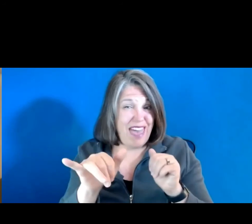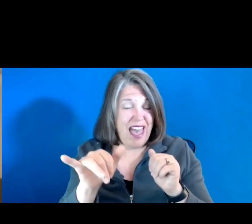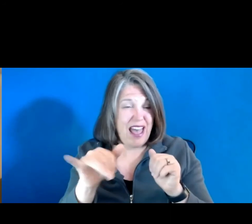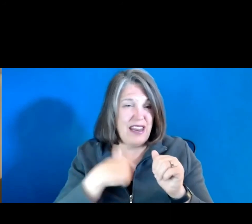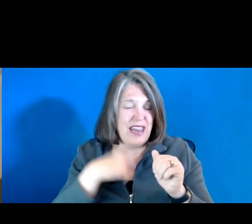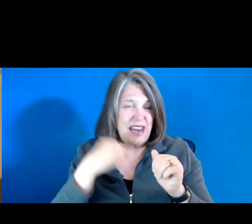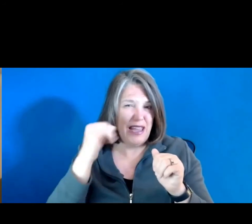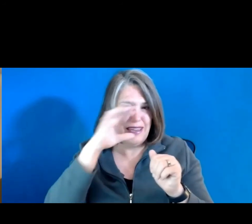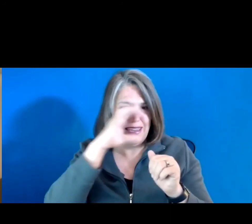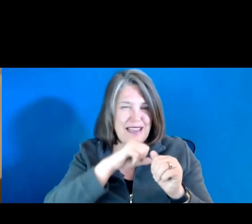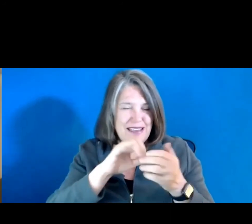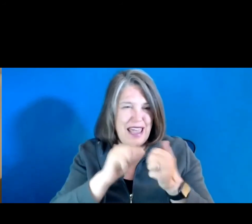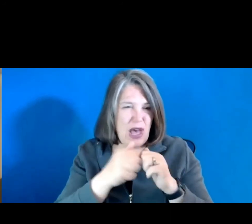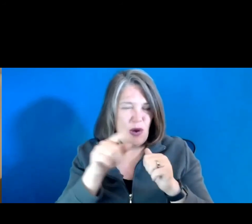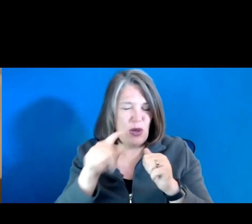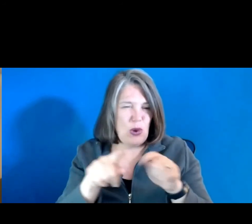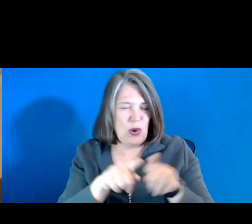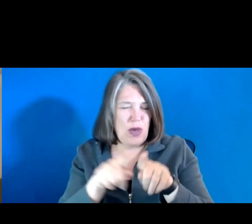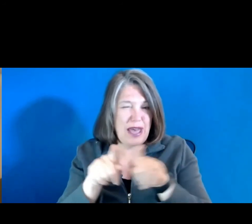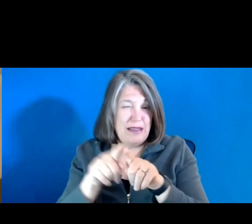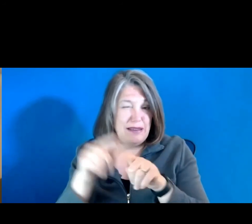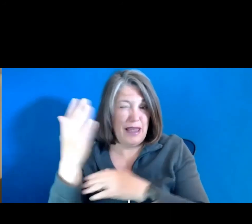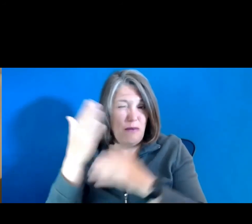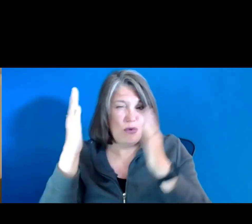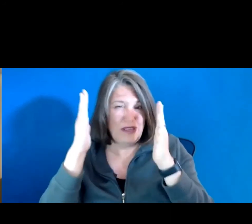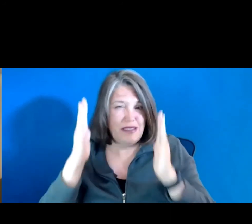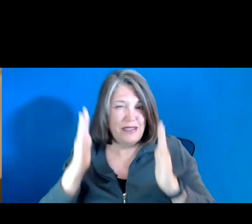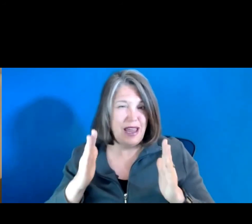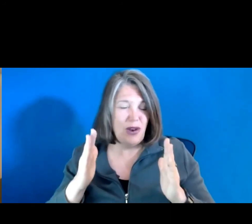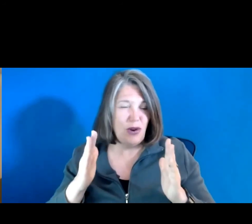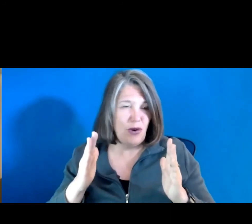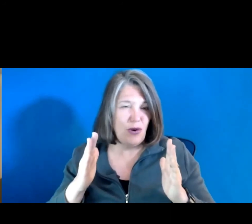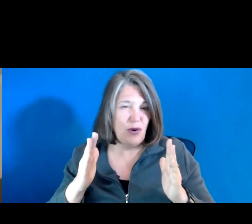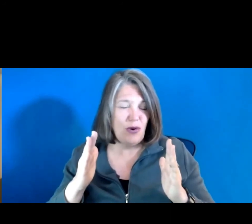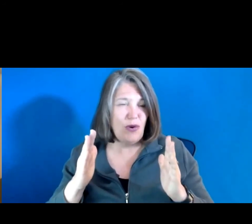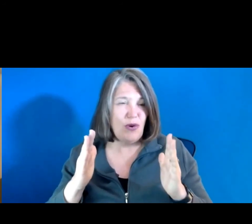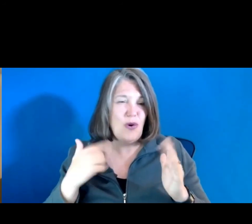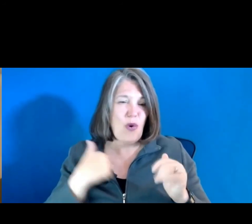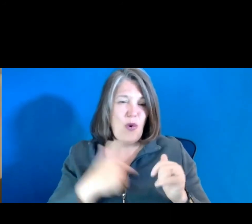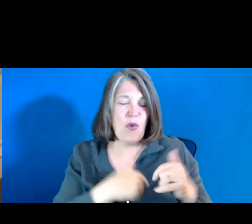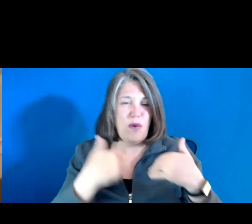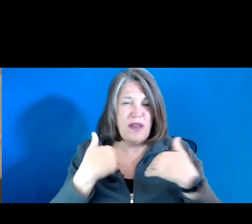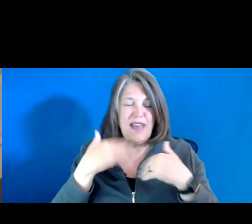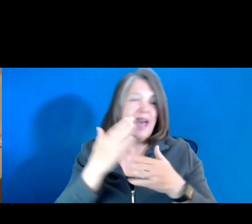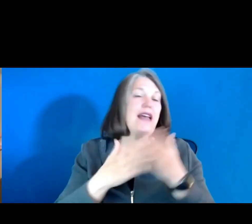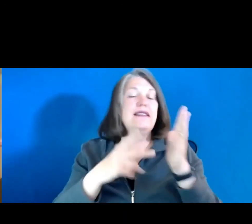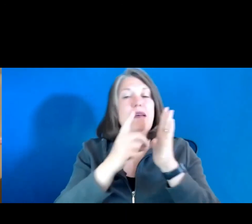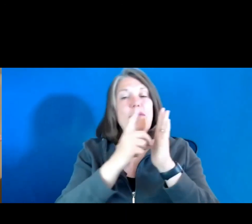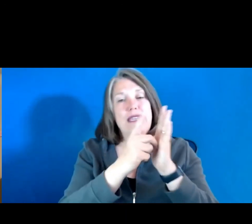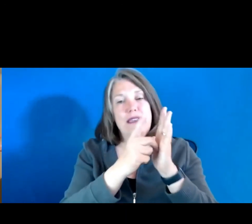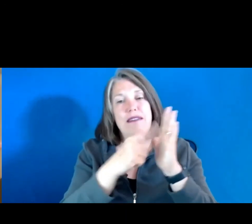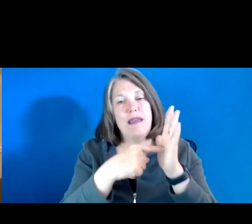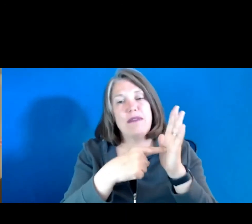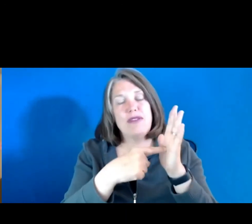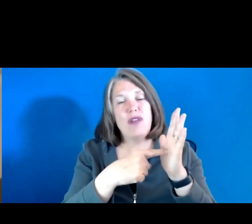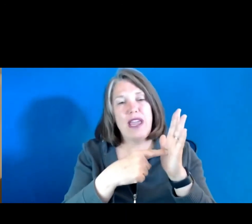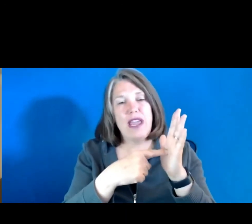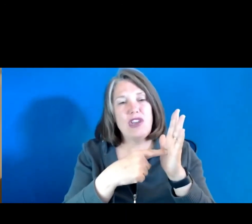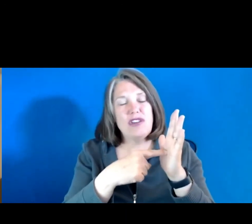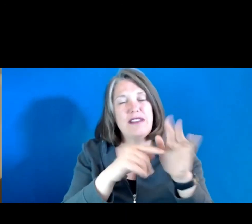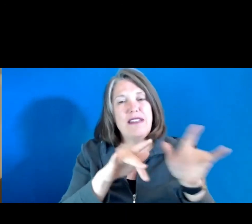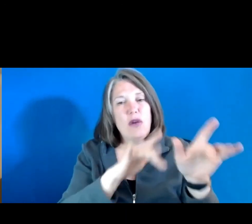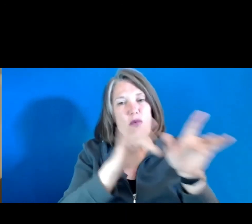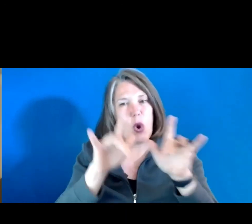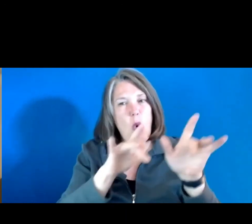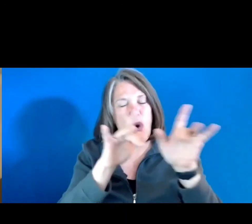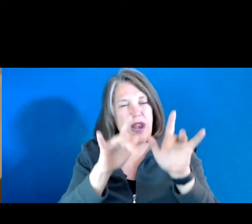suppose how you as a presenter, um, we've had some demonstrations of that, that are in recordings.